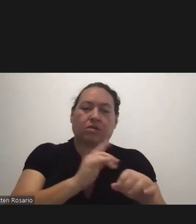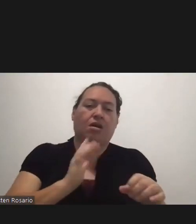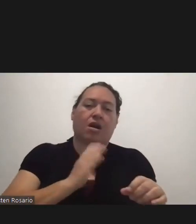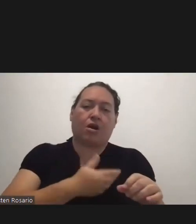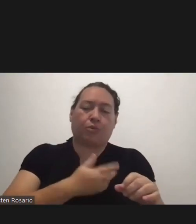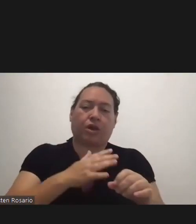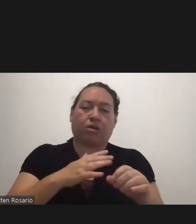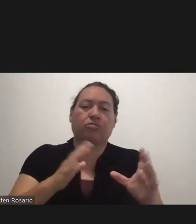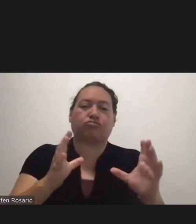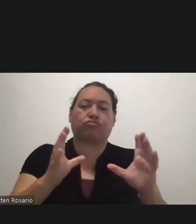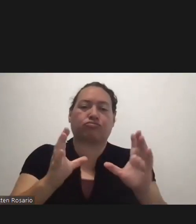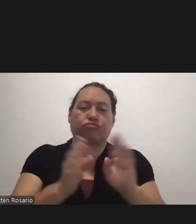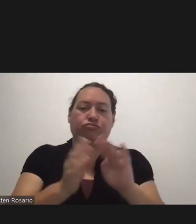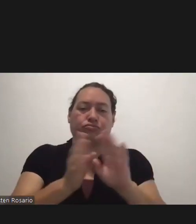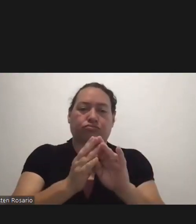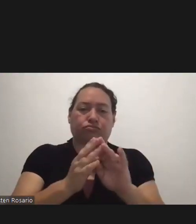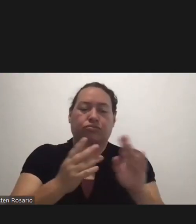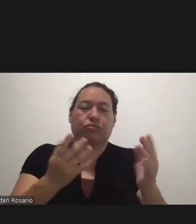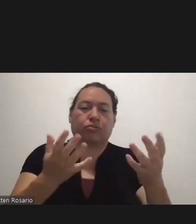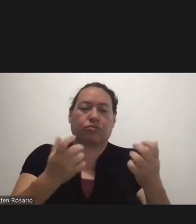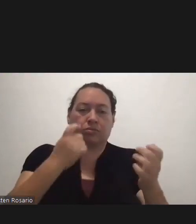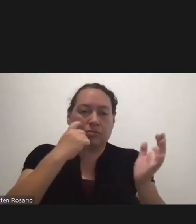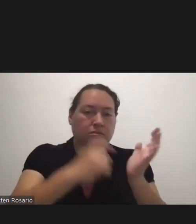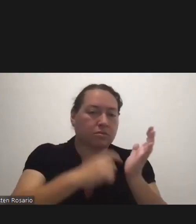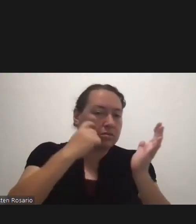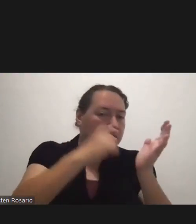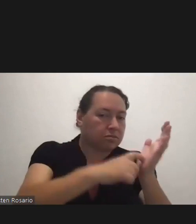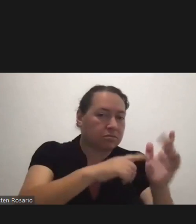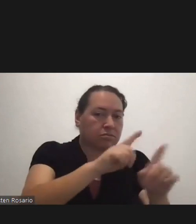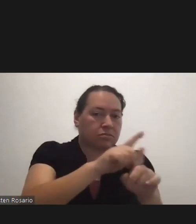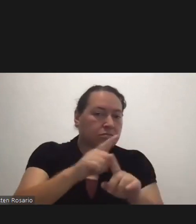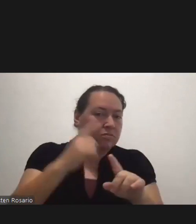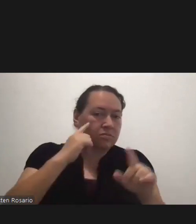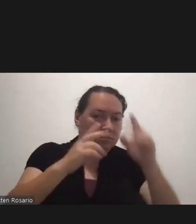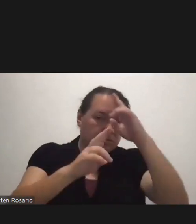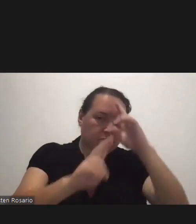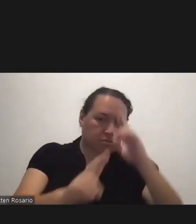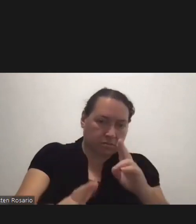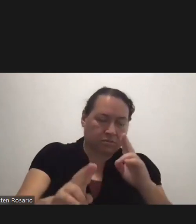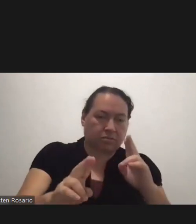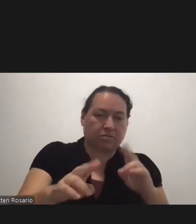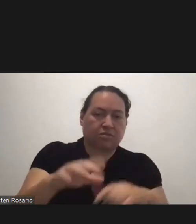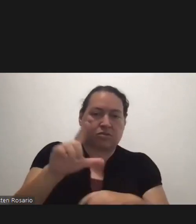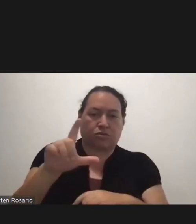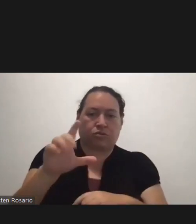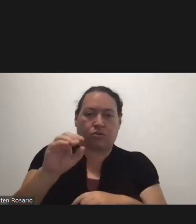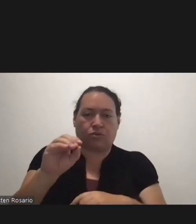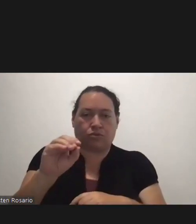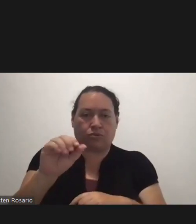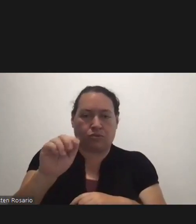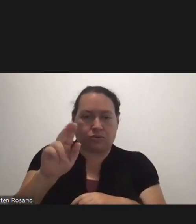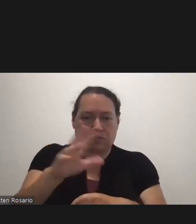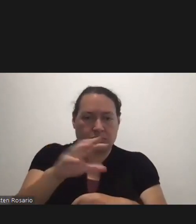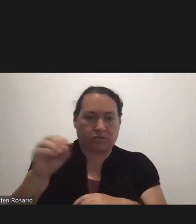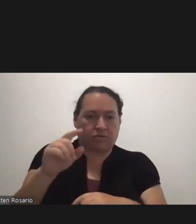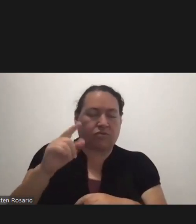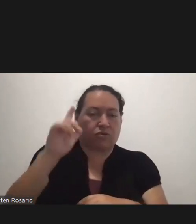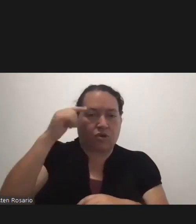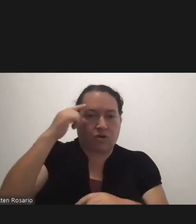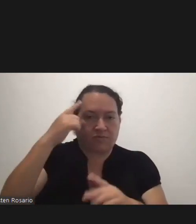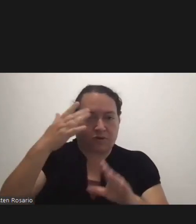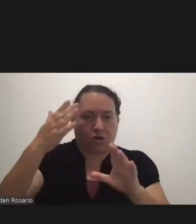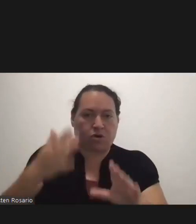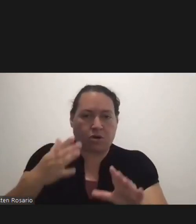At this time, I'd like to recognize The presence of the Honorable Lourdes A. Leon Guerrero Magahog and Guahan, Governor of Guam